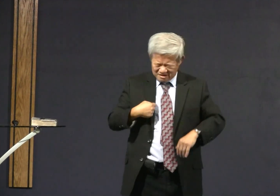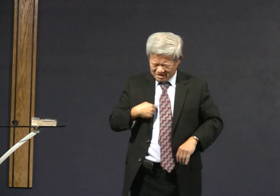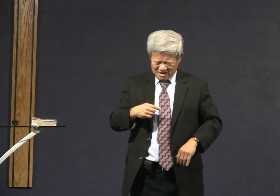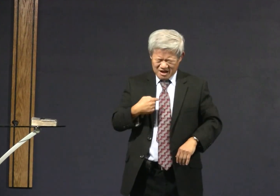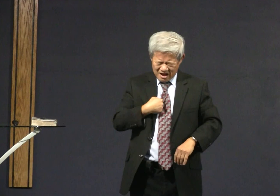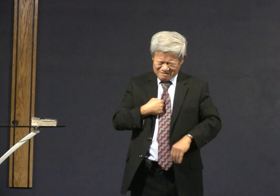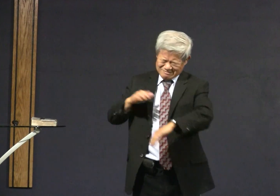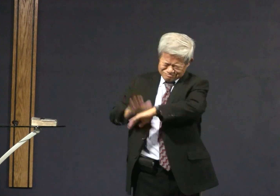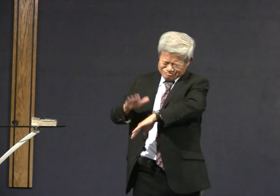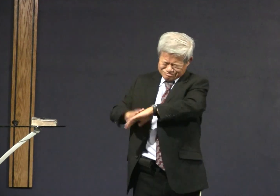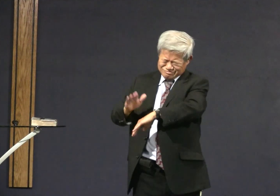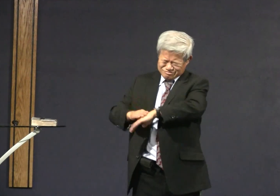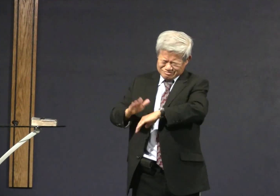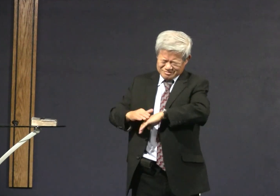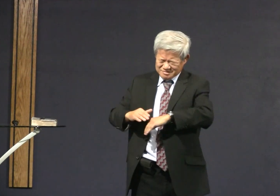were stellar and refused to listen.